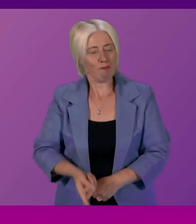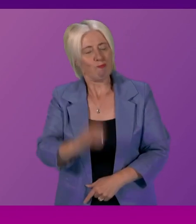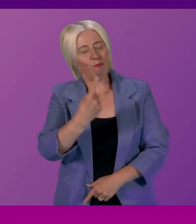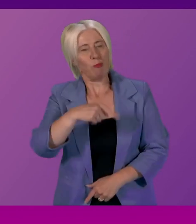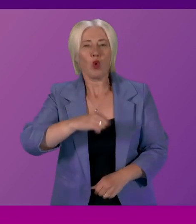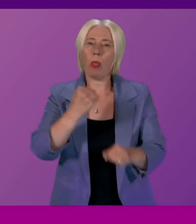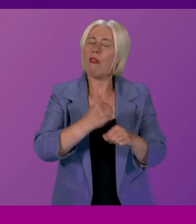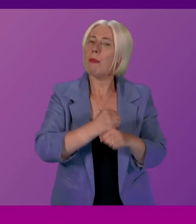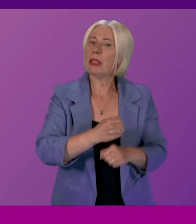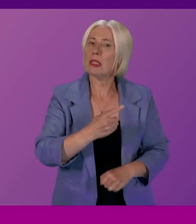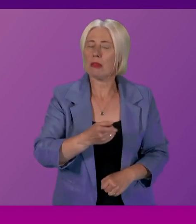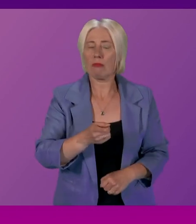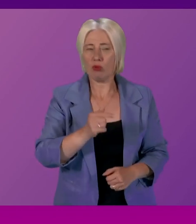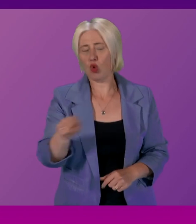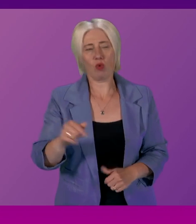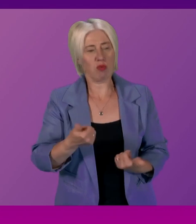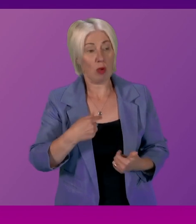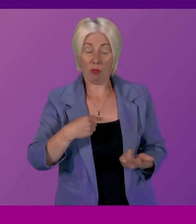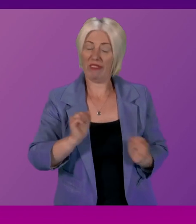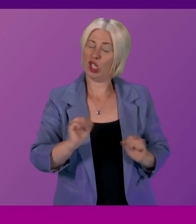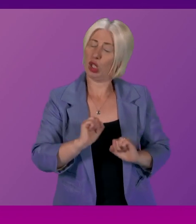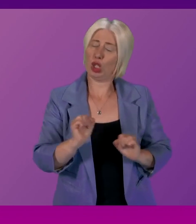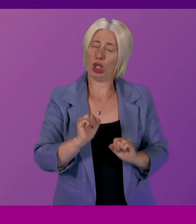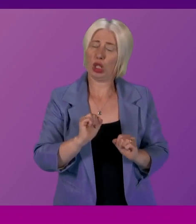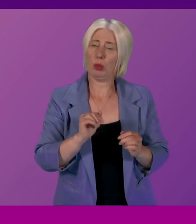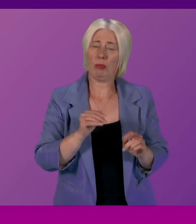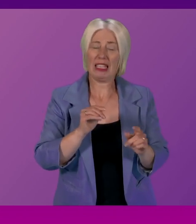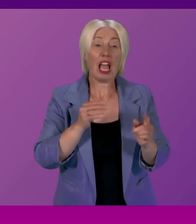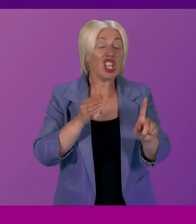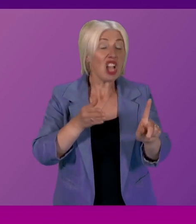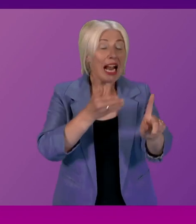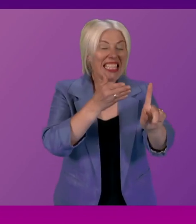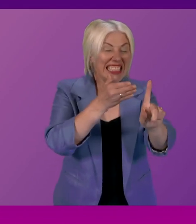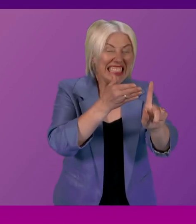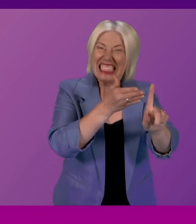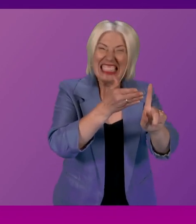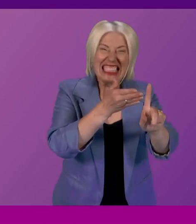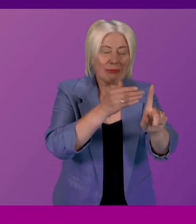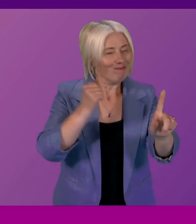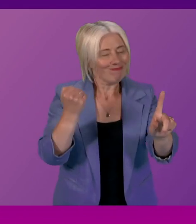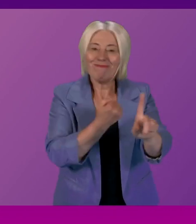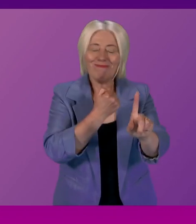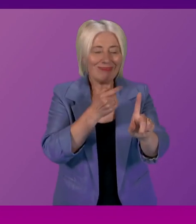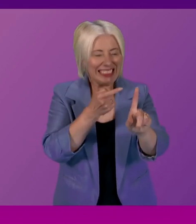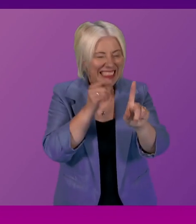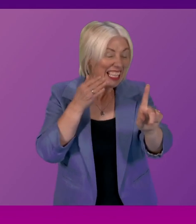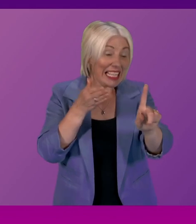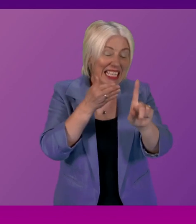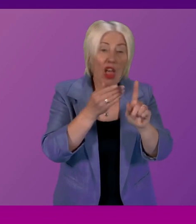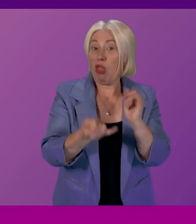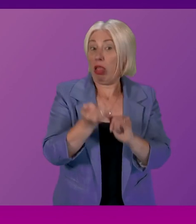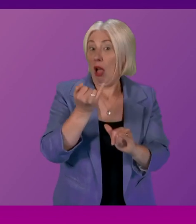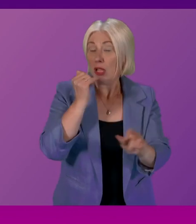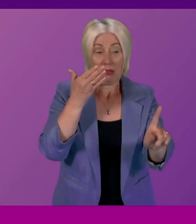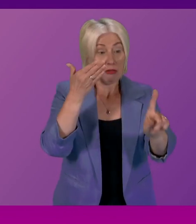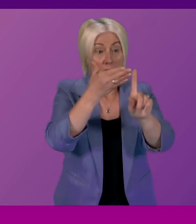in relation to the fact that we haven't met those targets recently and narrowly missed the last set of targets